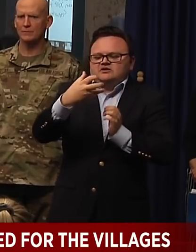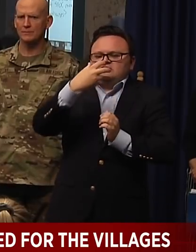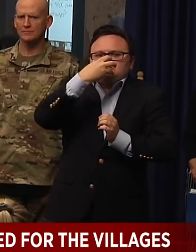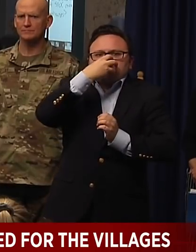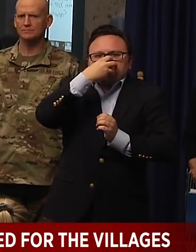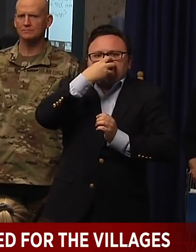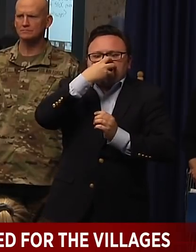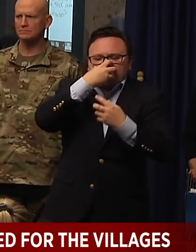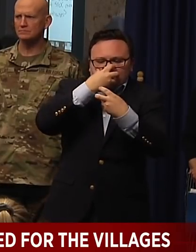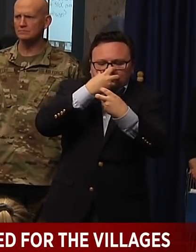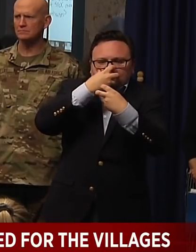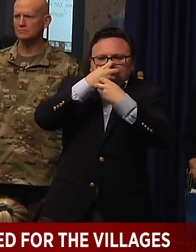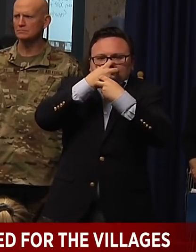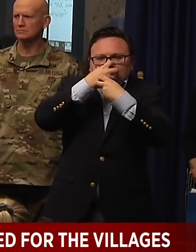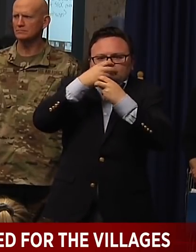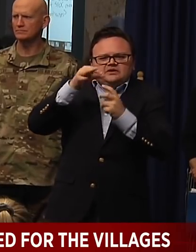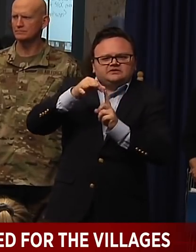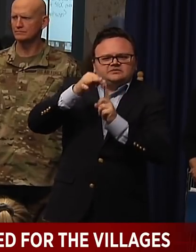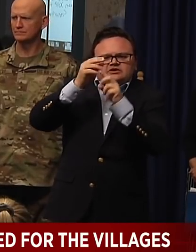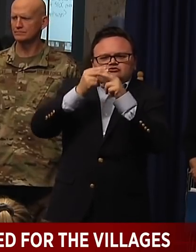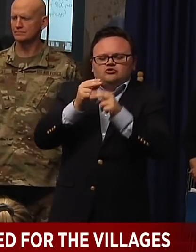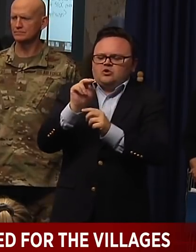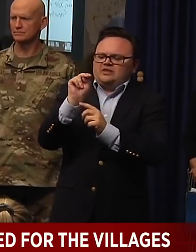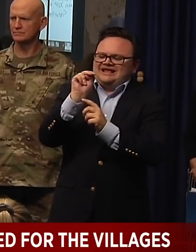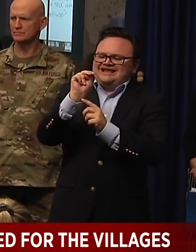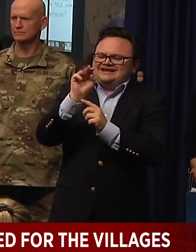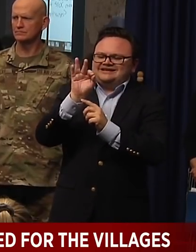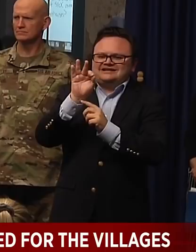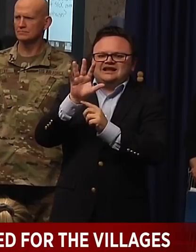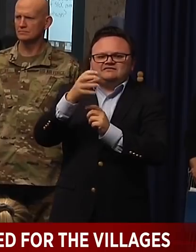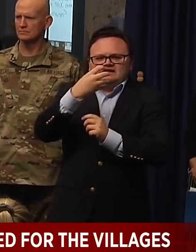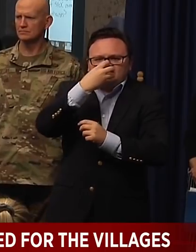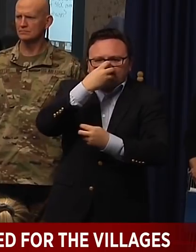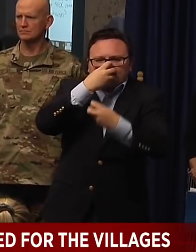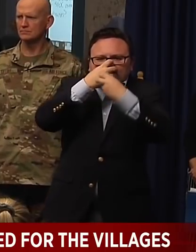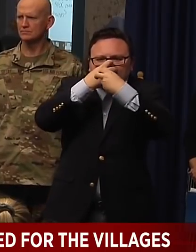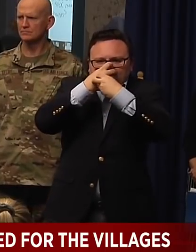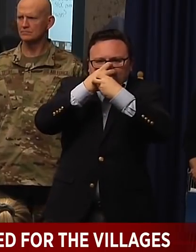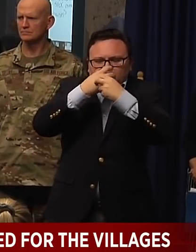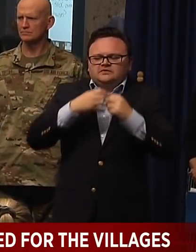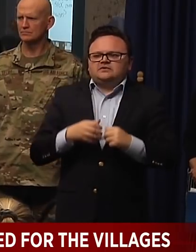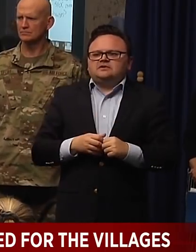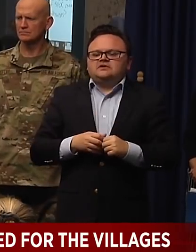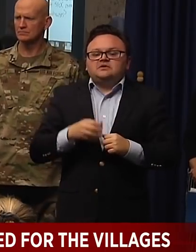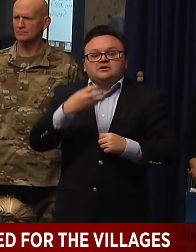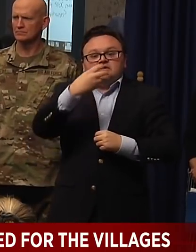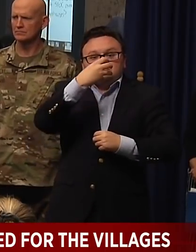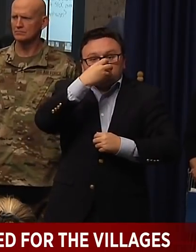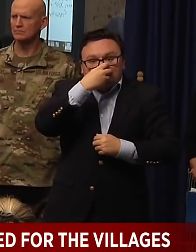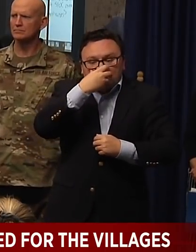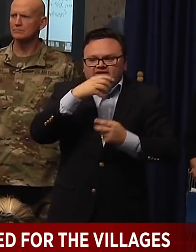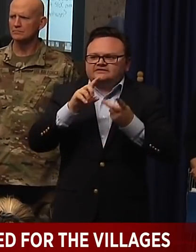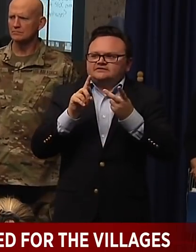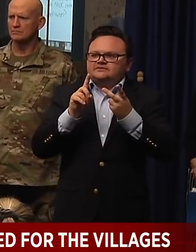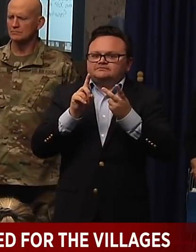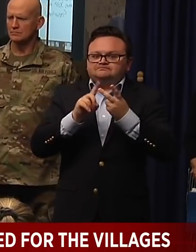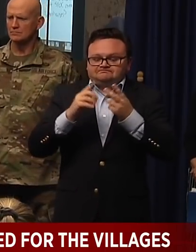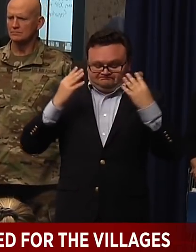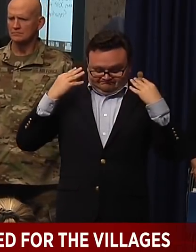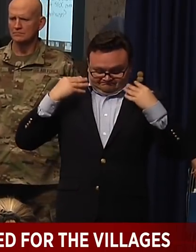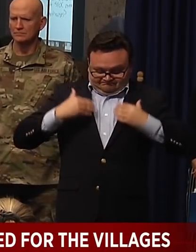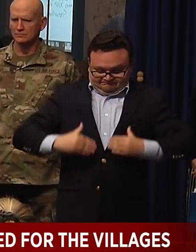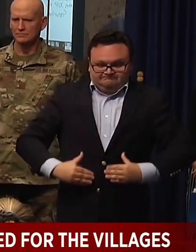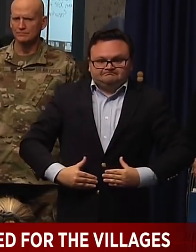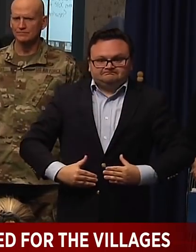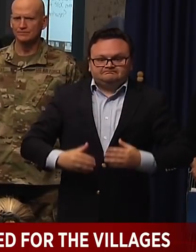providers and personnel. But that, the mask issue, the PPE, the gowns, there's a major shortage of this stuff around the country.